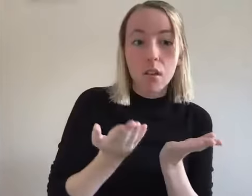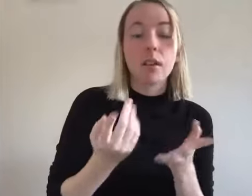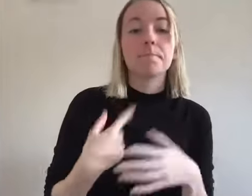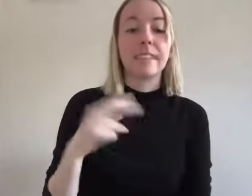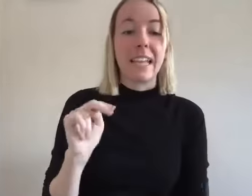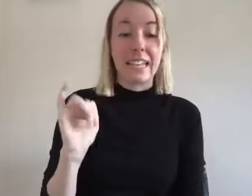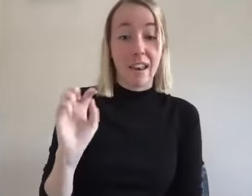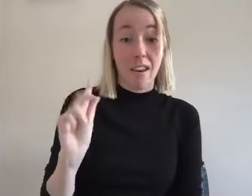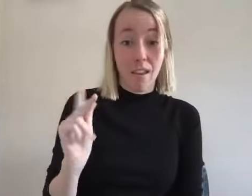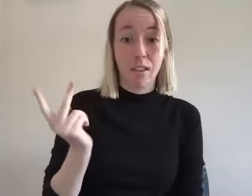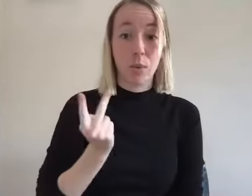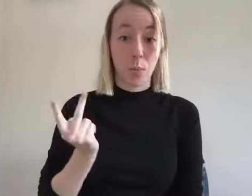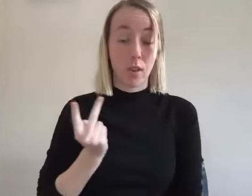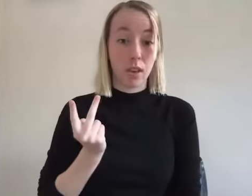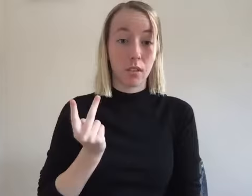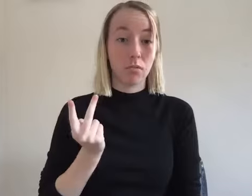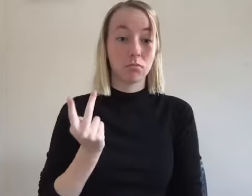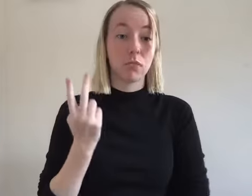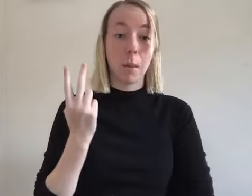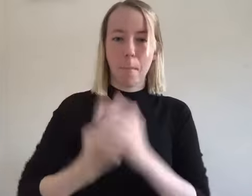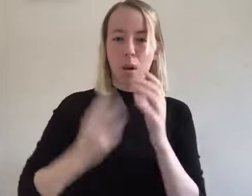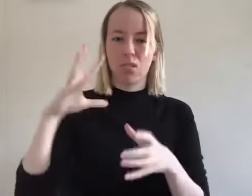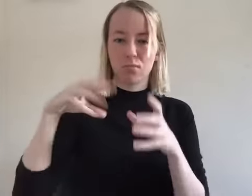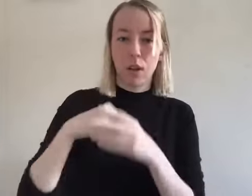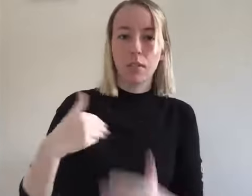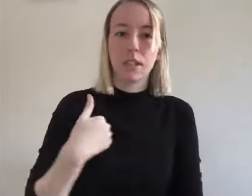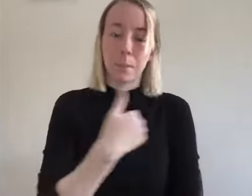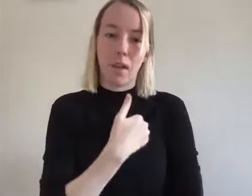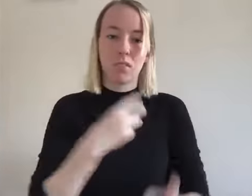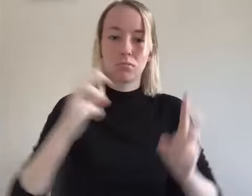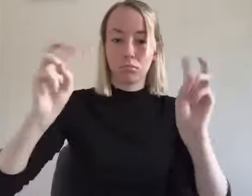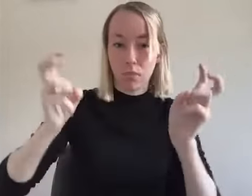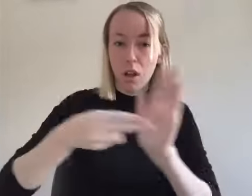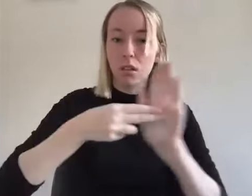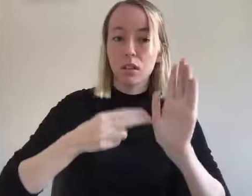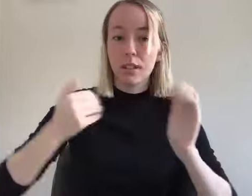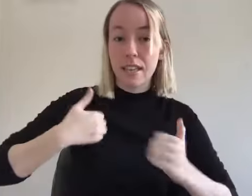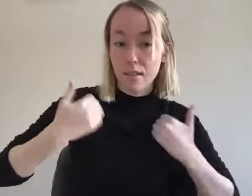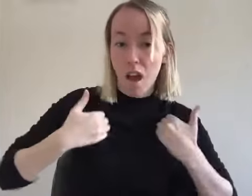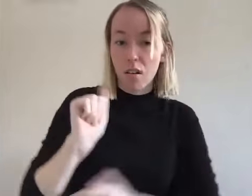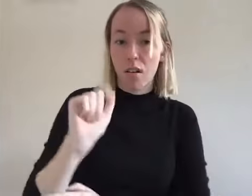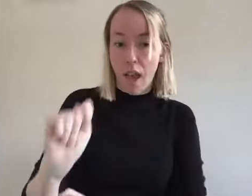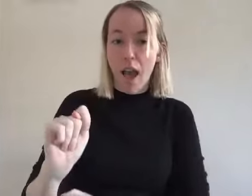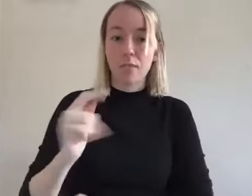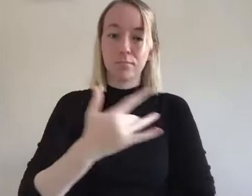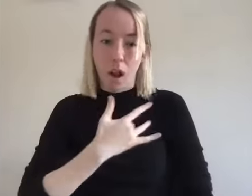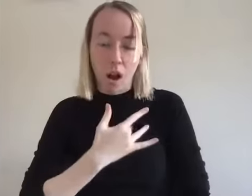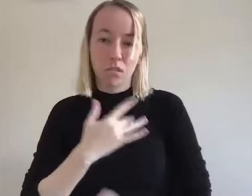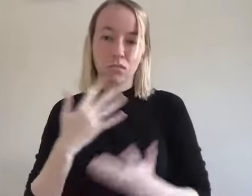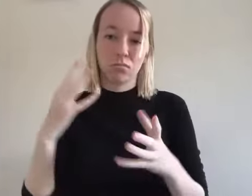um nick and i are both uh on a committee called young at heart and alan we're putting on a